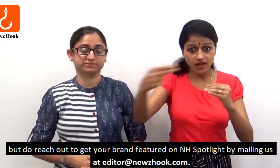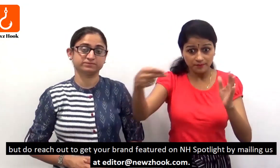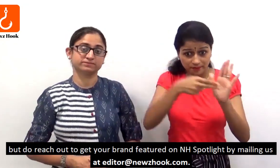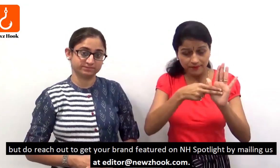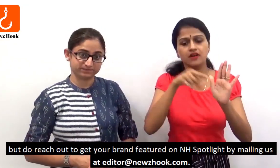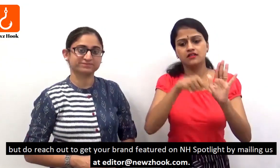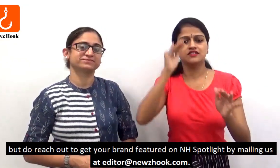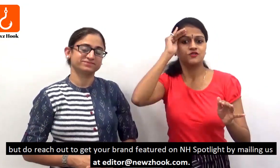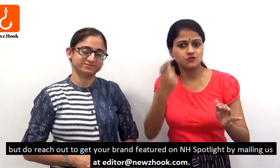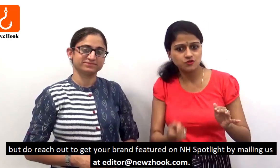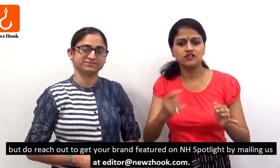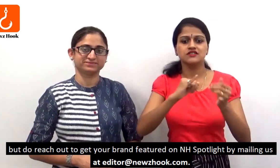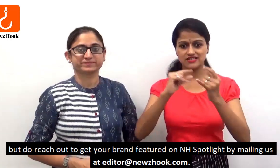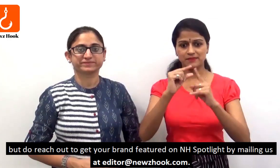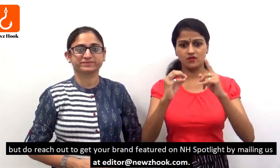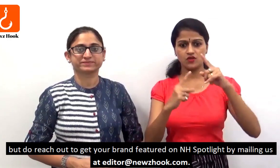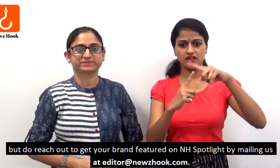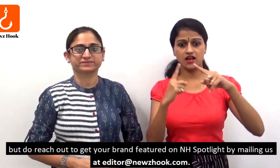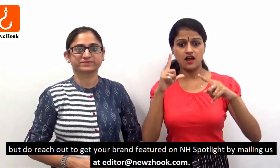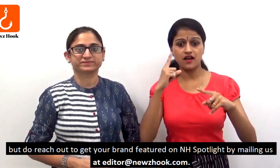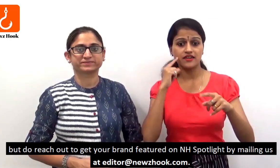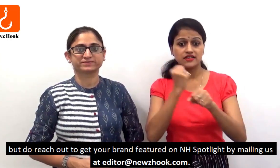Spotlight by mailing us at editor at newszoop.com.